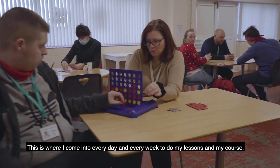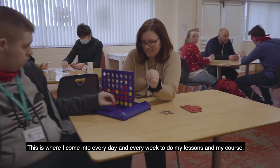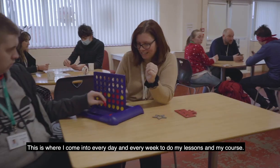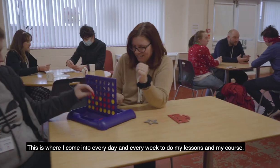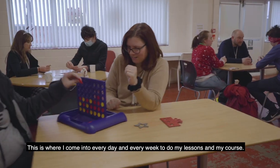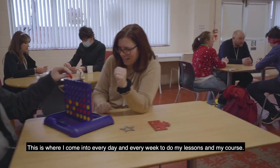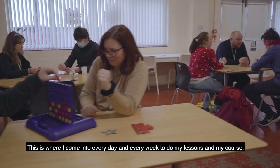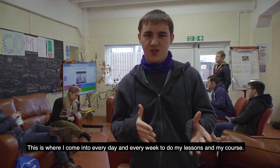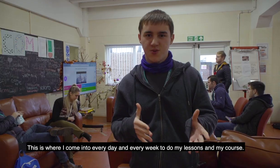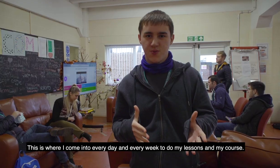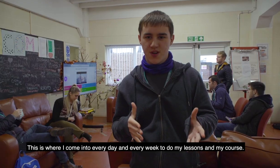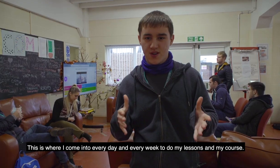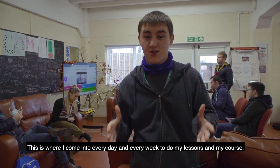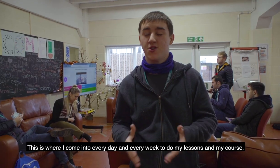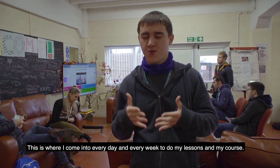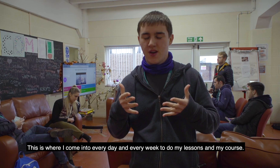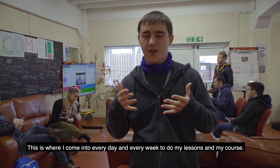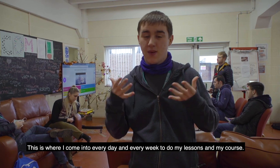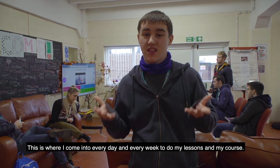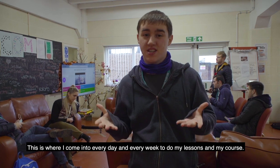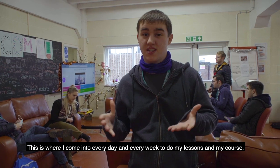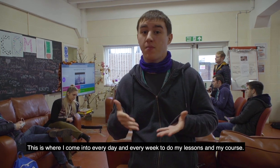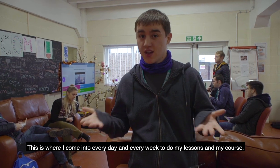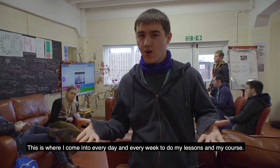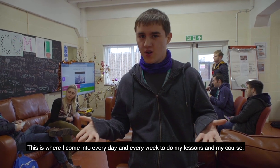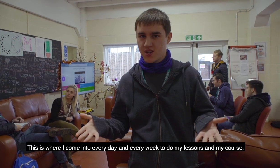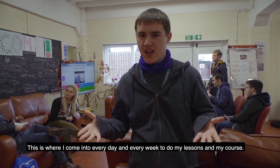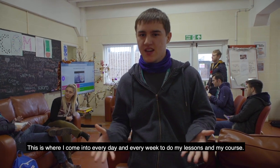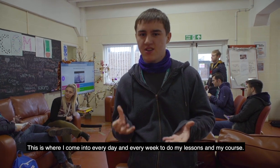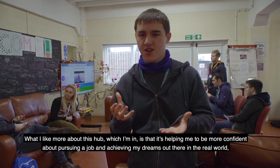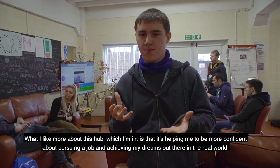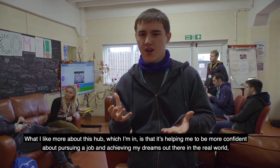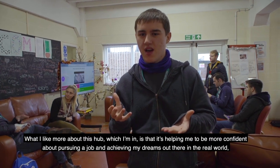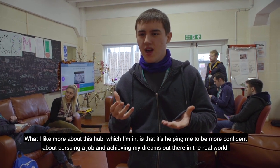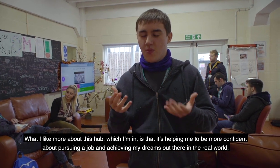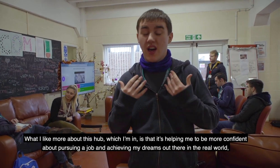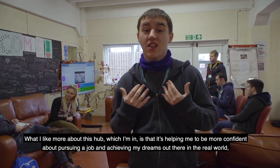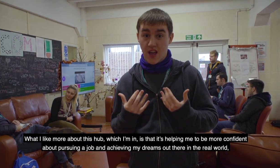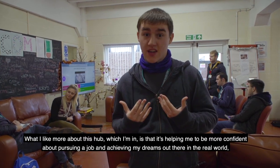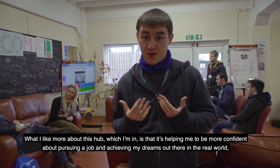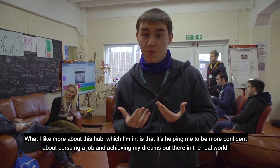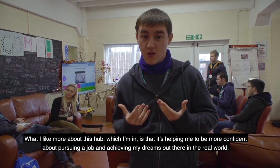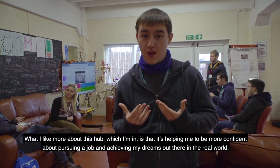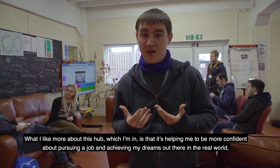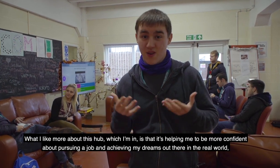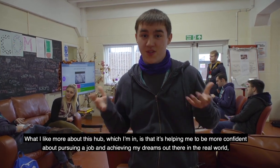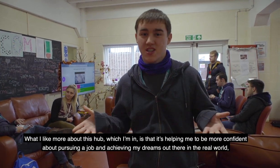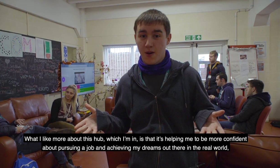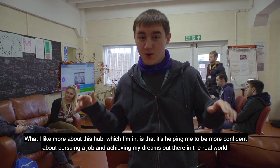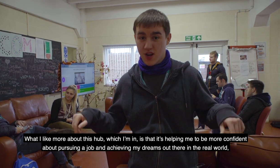every week to do my lessons and my course and what I like more about this hub which